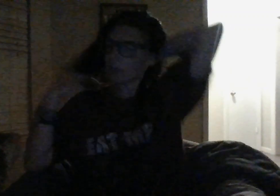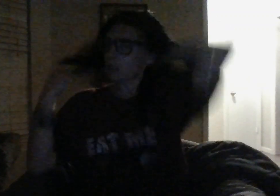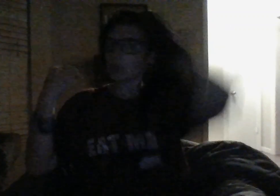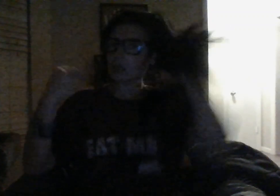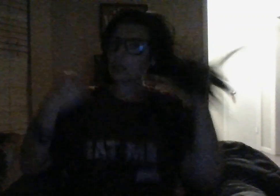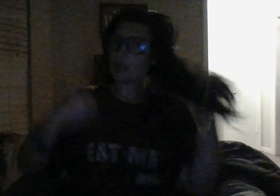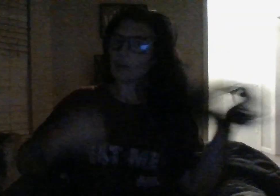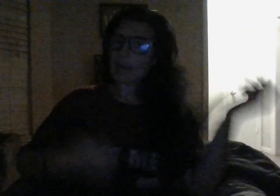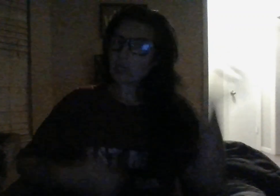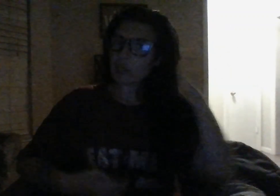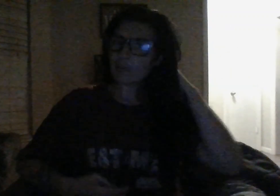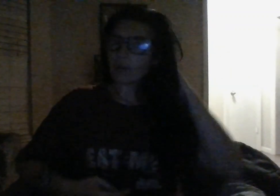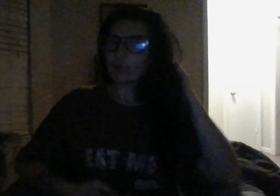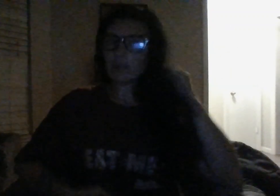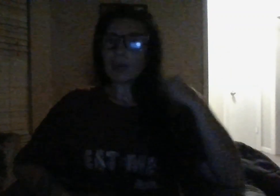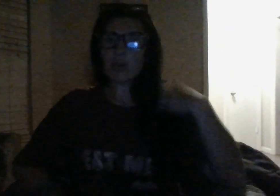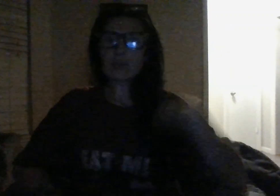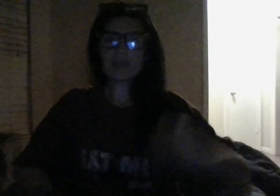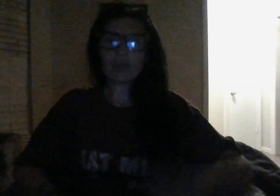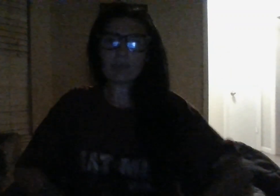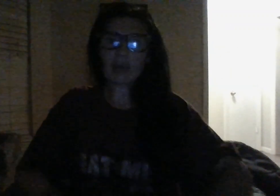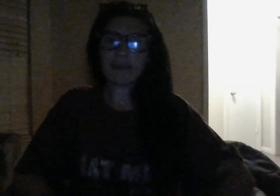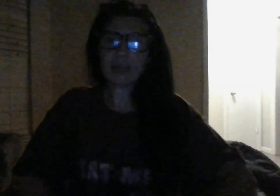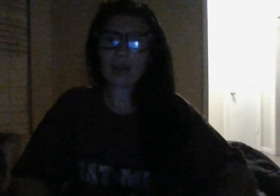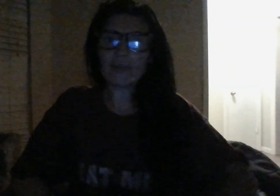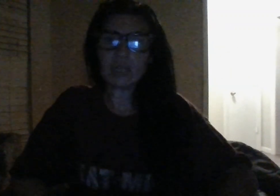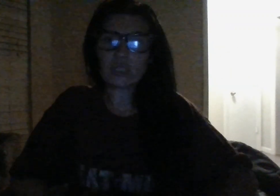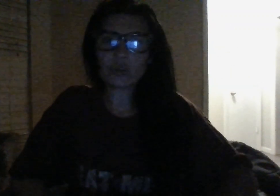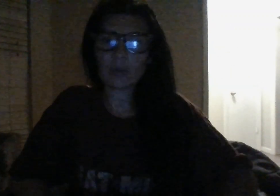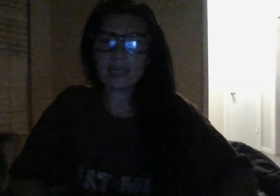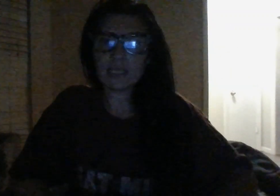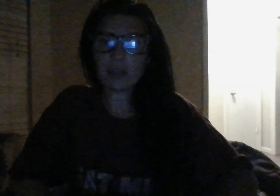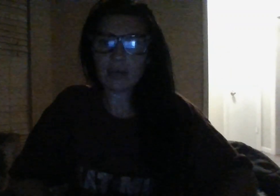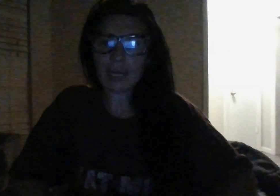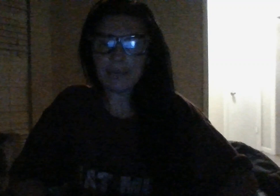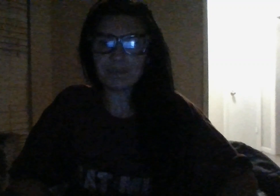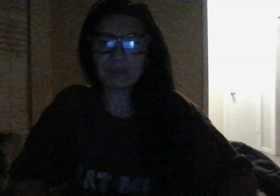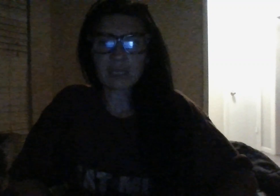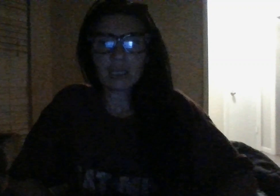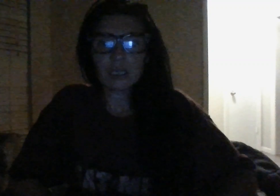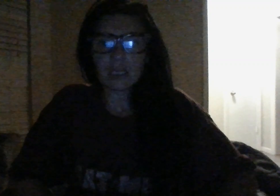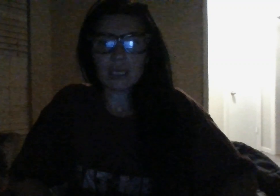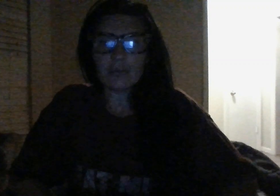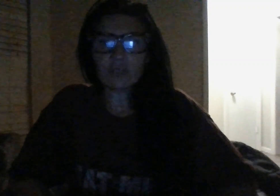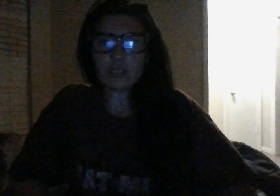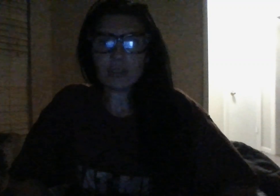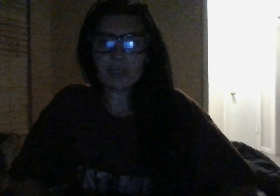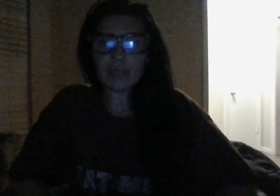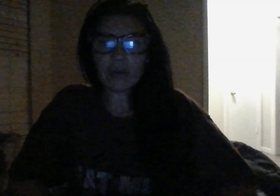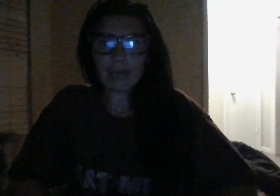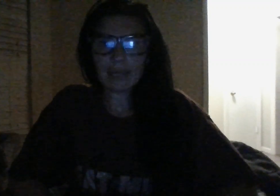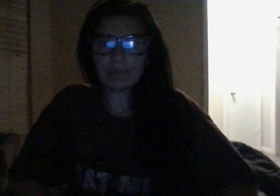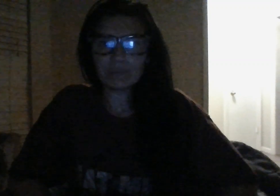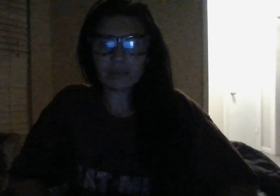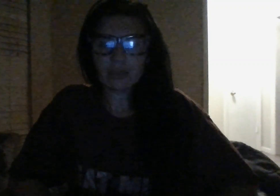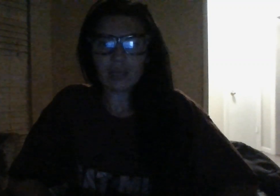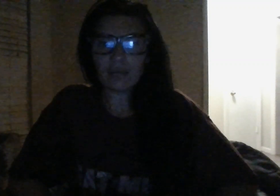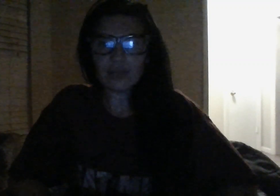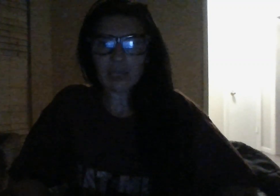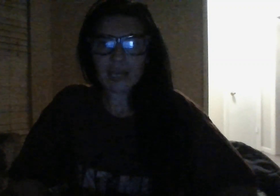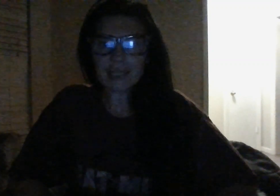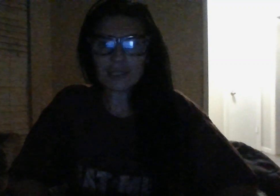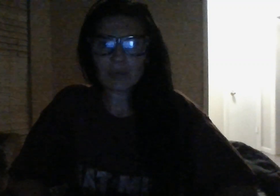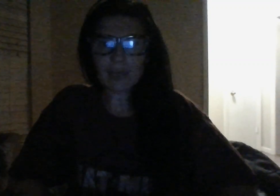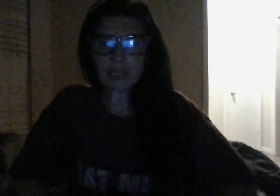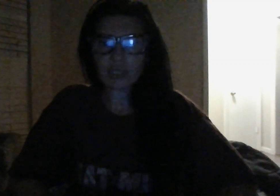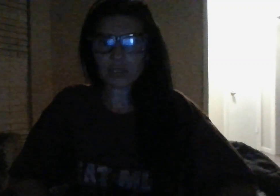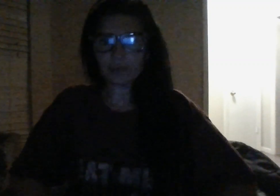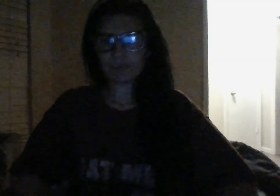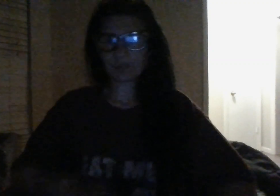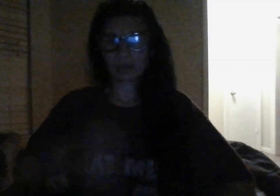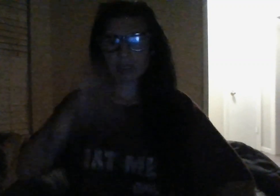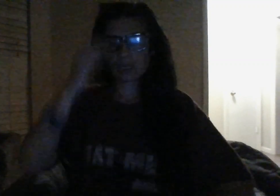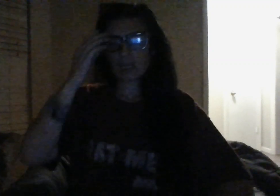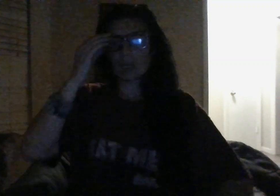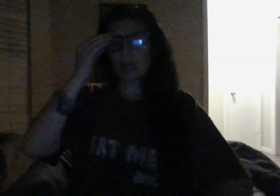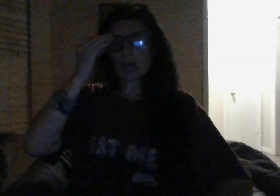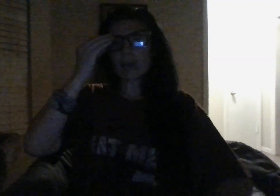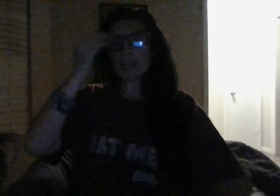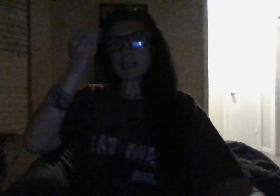no cash up no bin mode it's very private confidential way to donate if you choose to donate love you guys so much okay